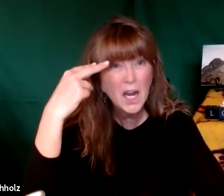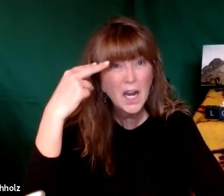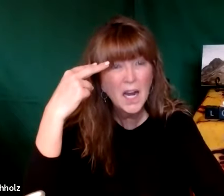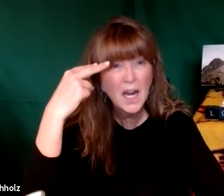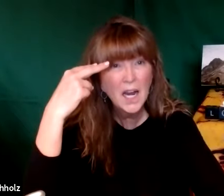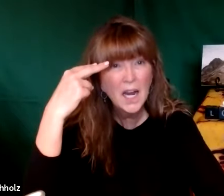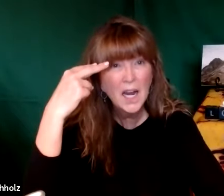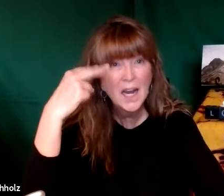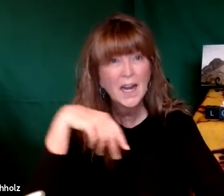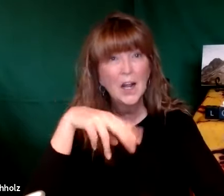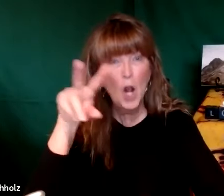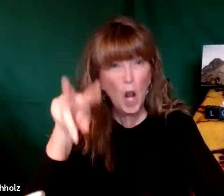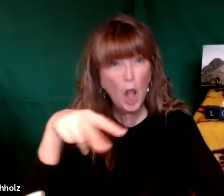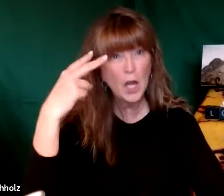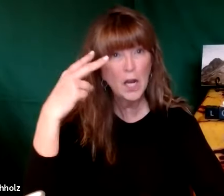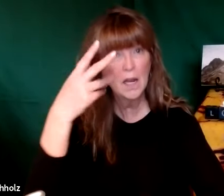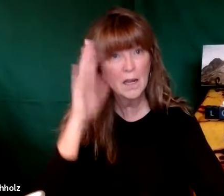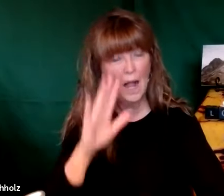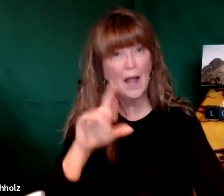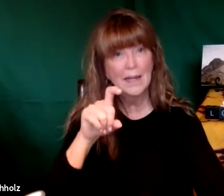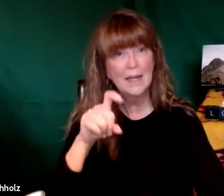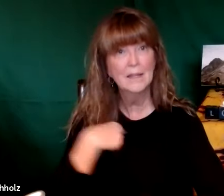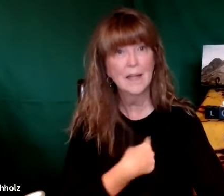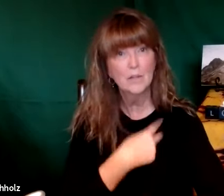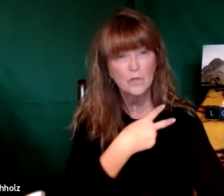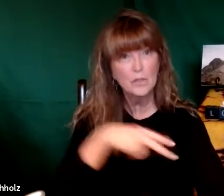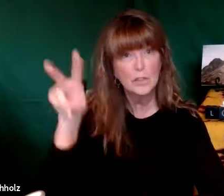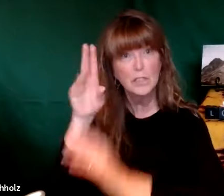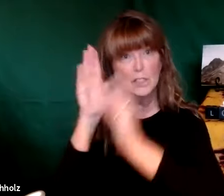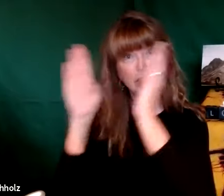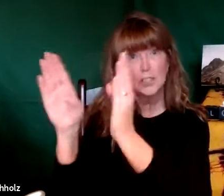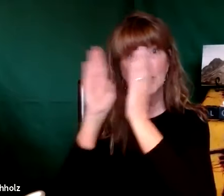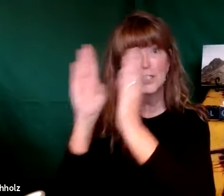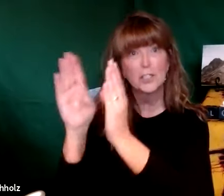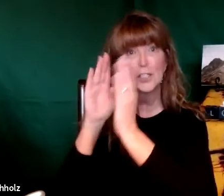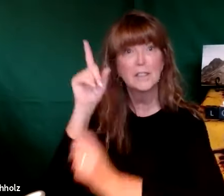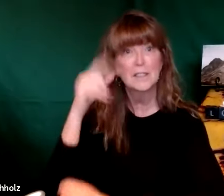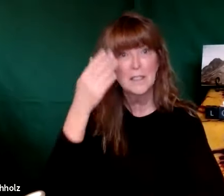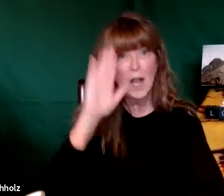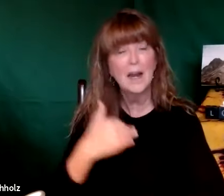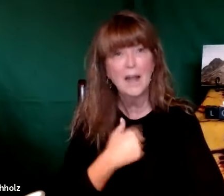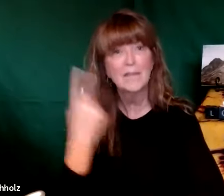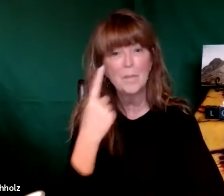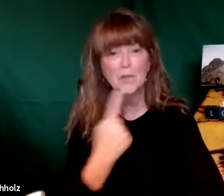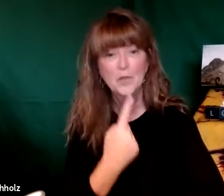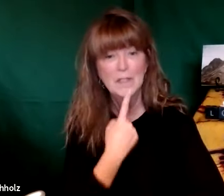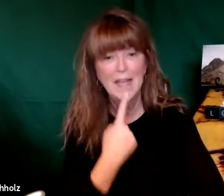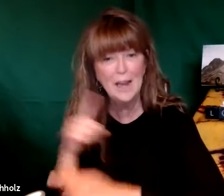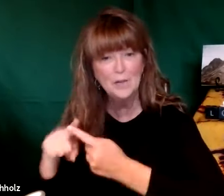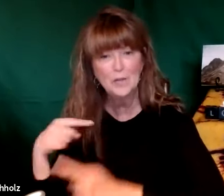word to kind of say hey wake up and pay attention look God needs us to turn our